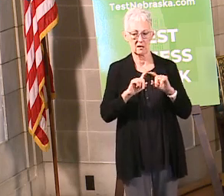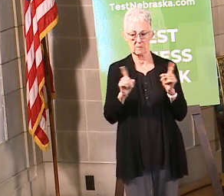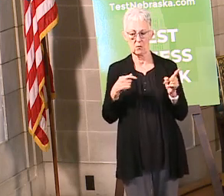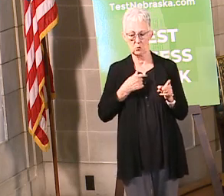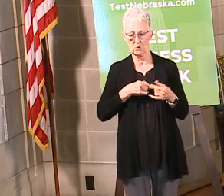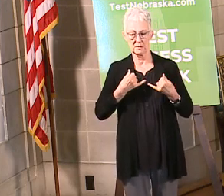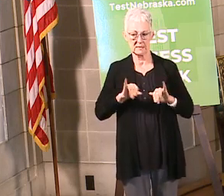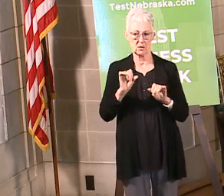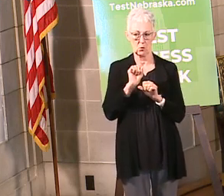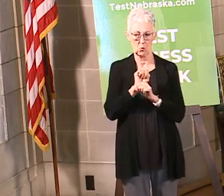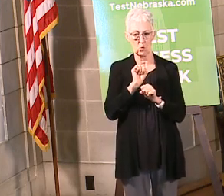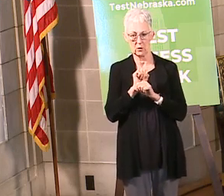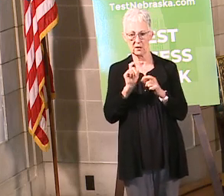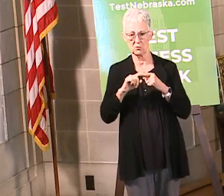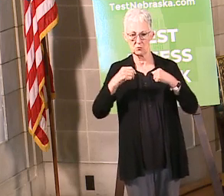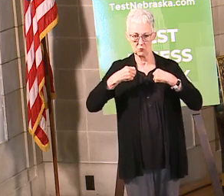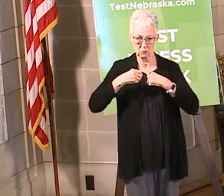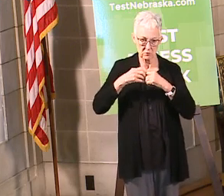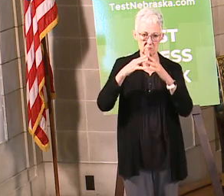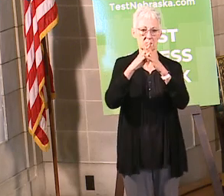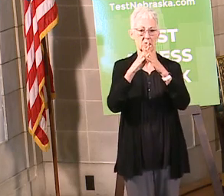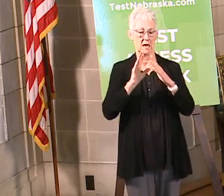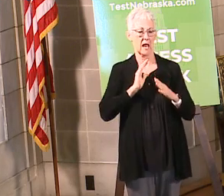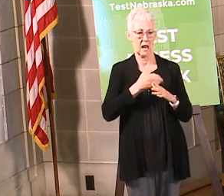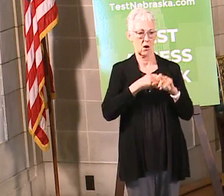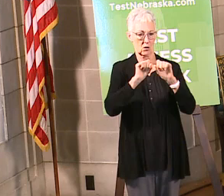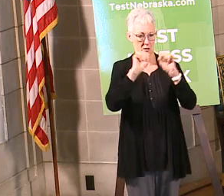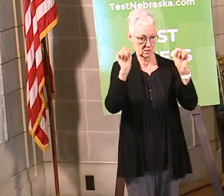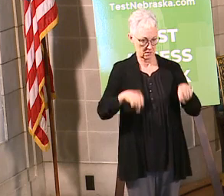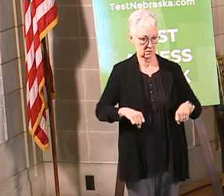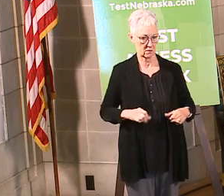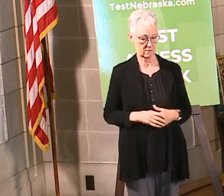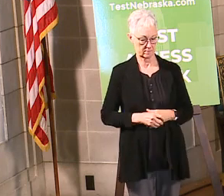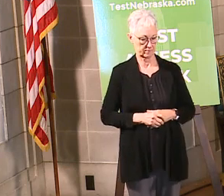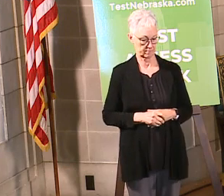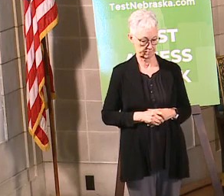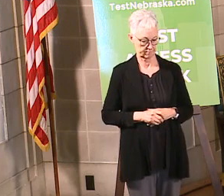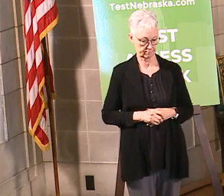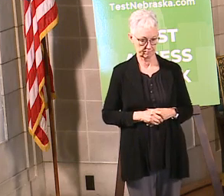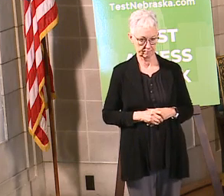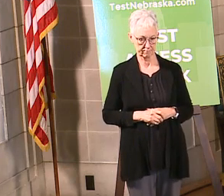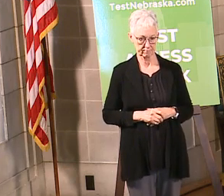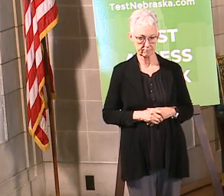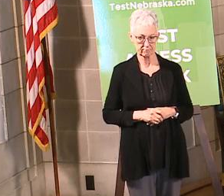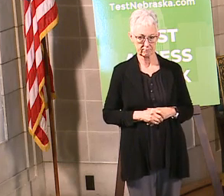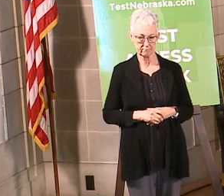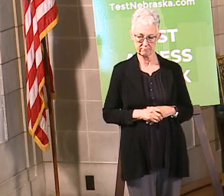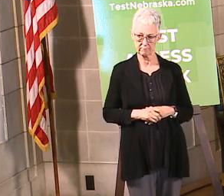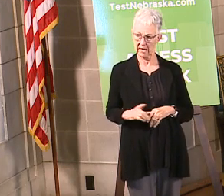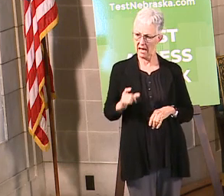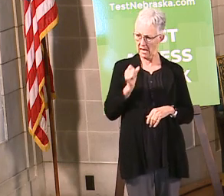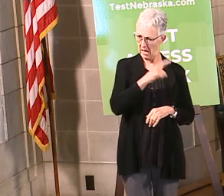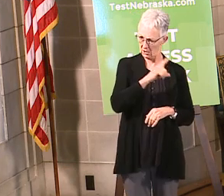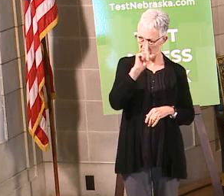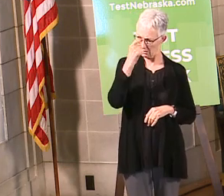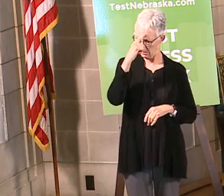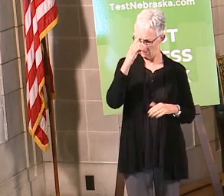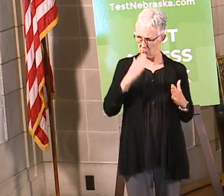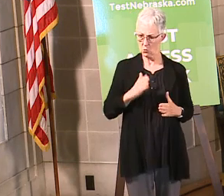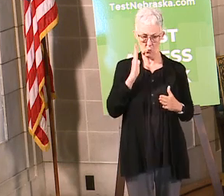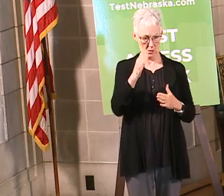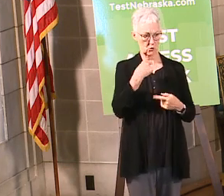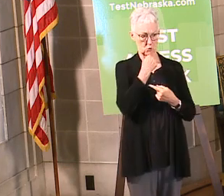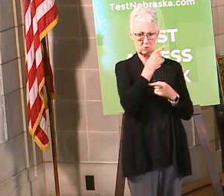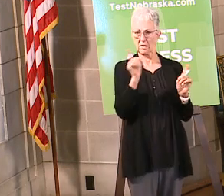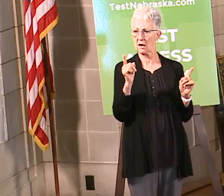Okay, Rex KJSK. Are you going to be issuing guidance in respect to county fairs and specifically 4